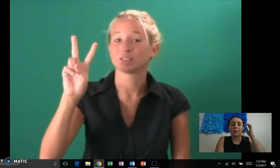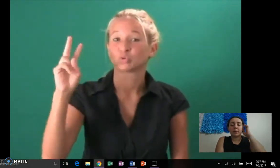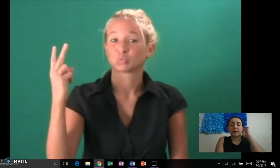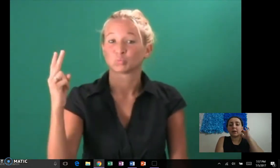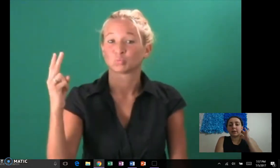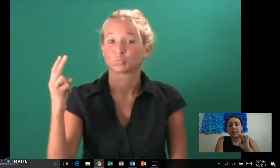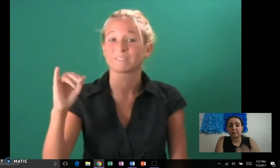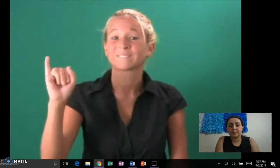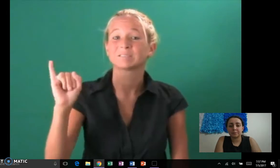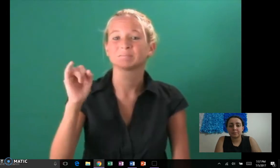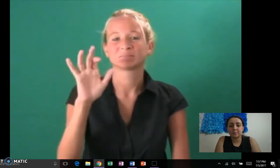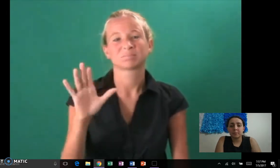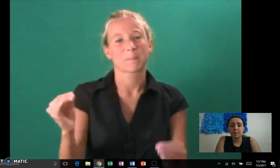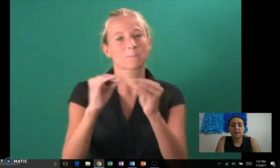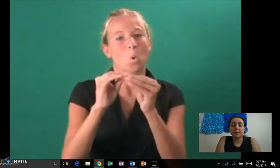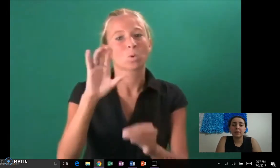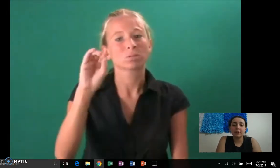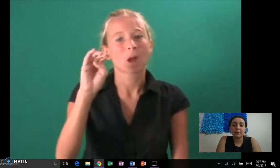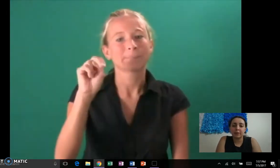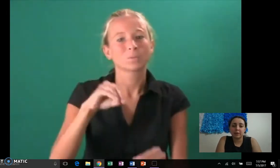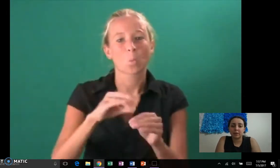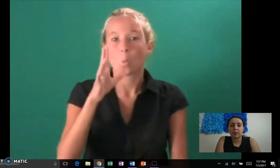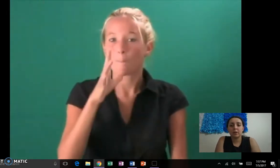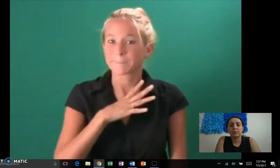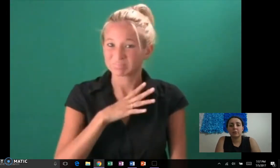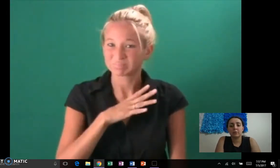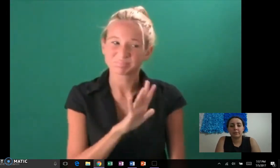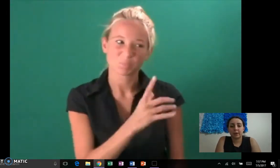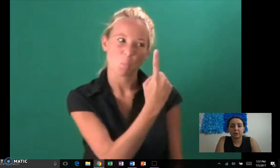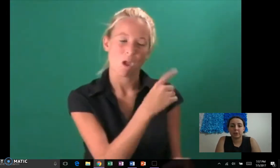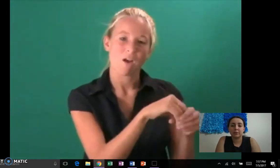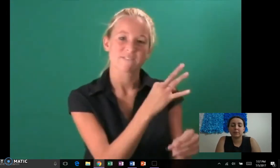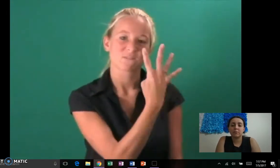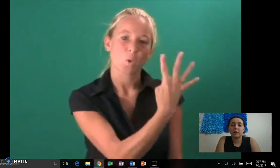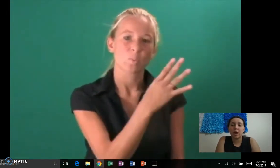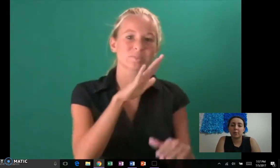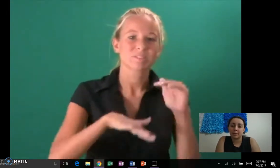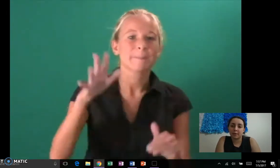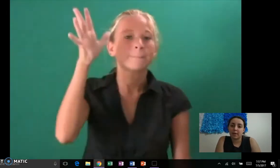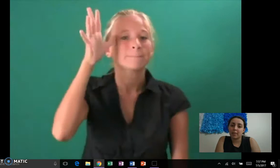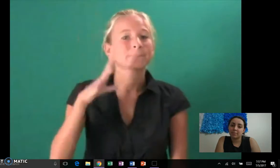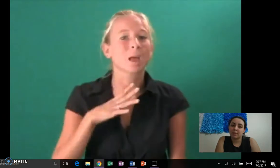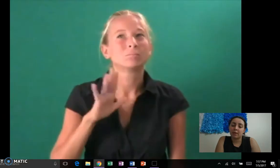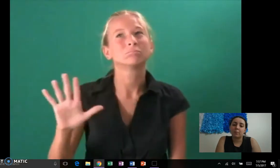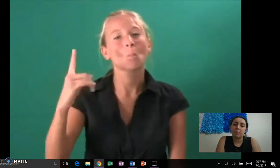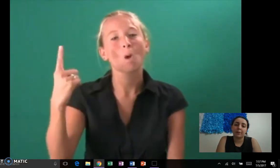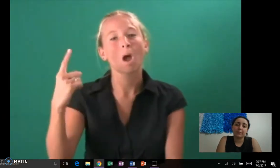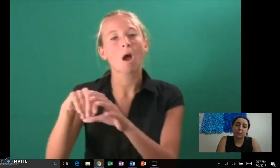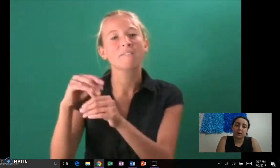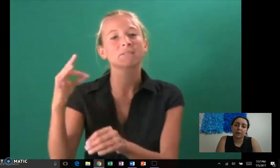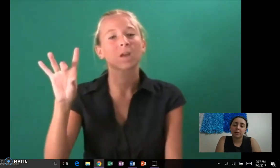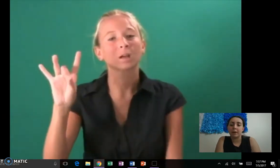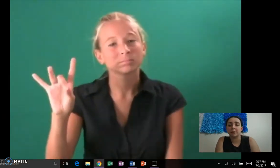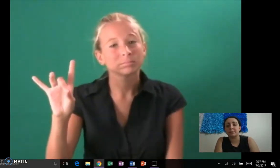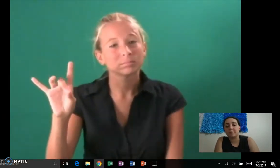when people have gone down. Now, the HSV2 infection is more common in women 1 to